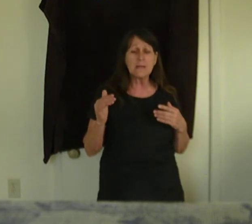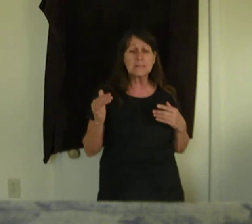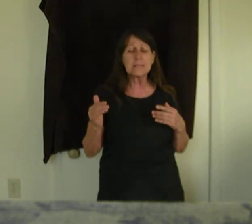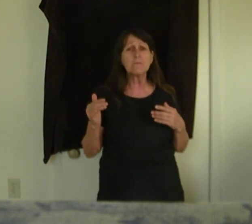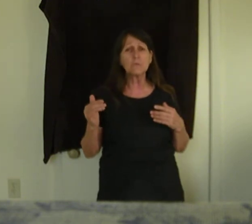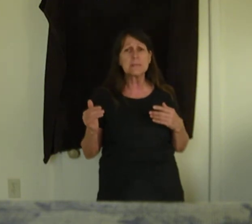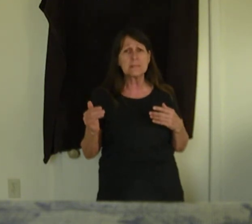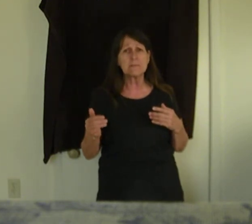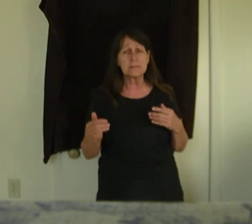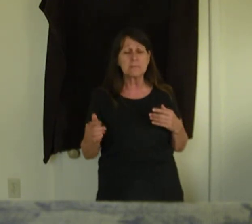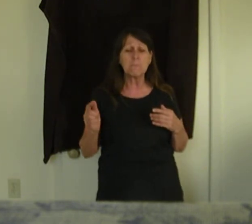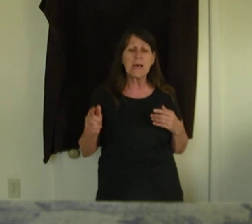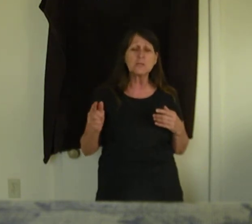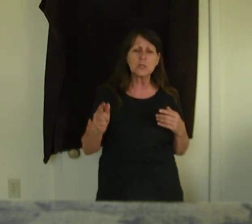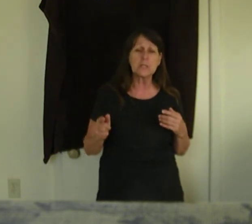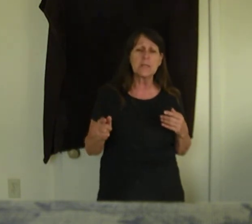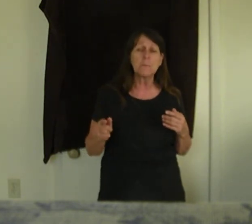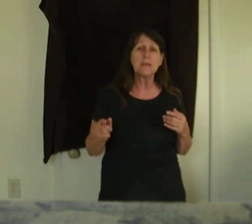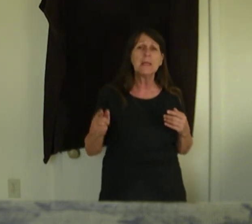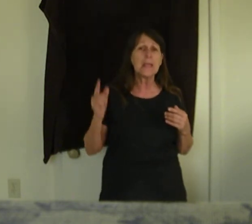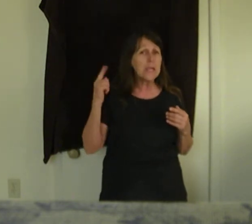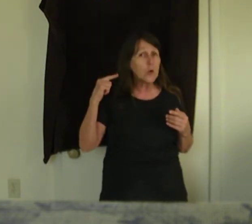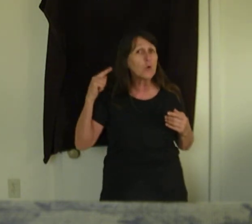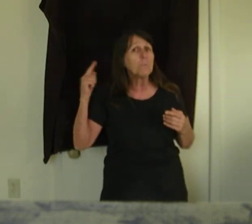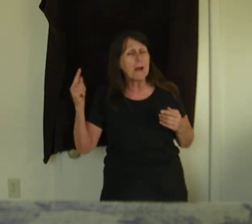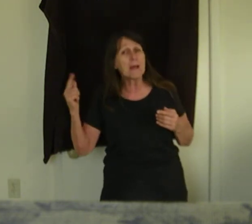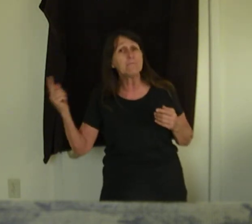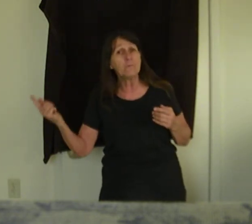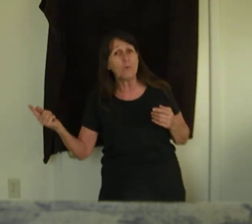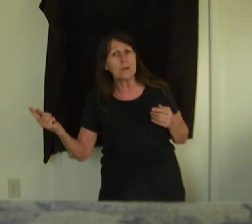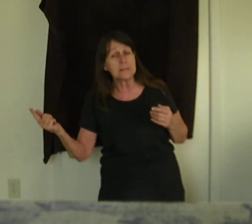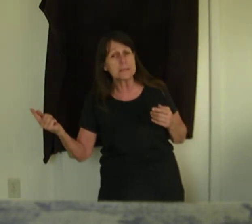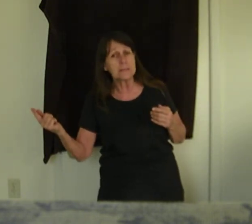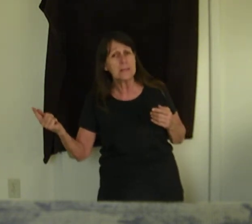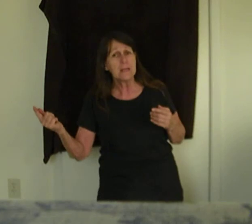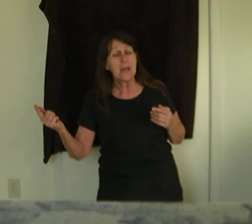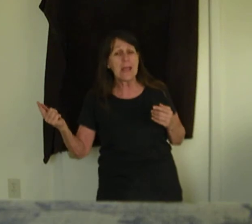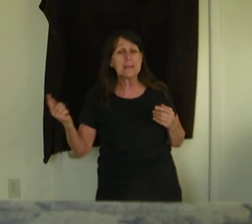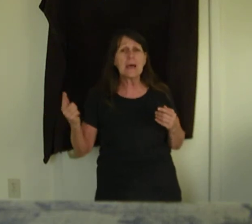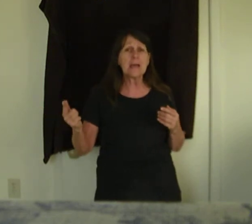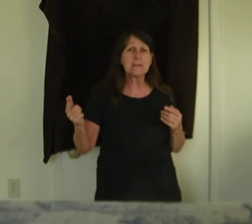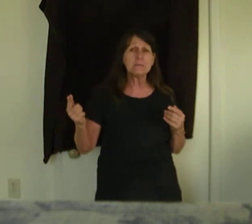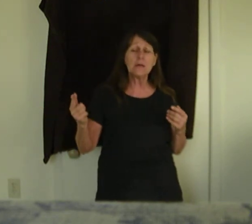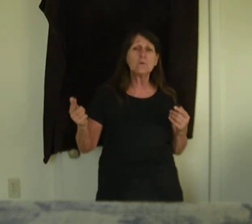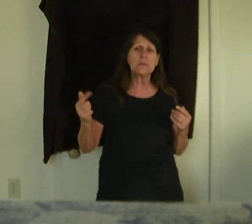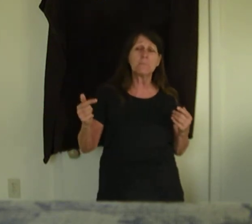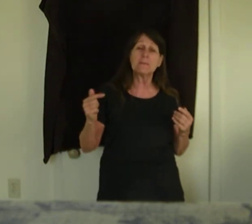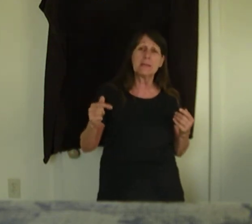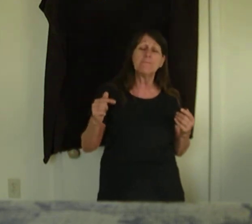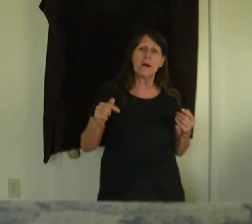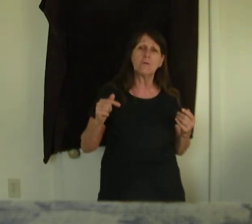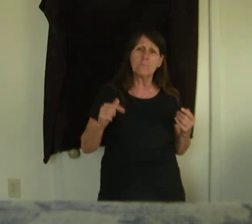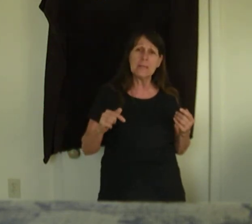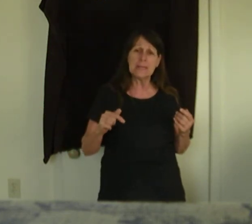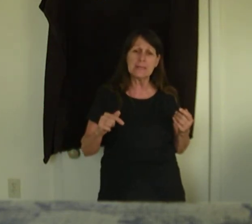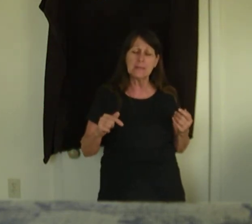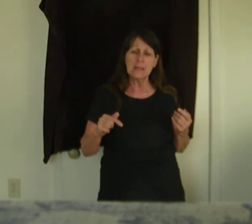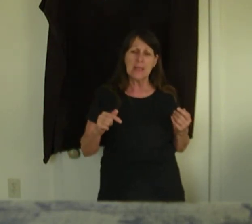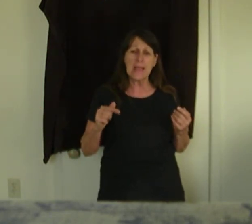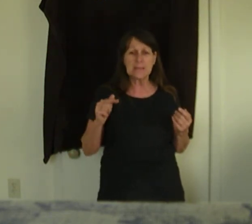10 and 27 says, My sheep hear my voice, and I know them, and they follow me. And